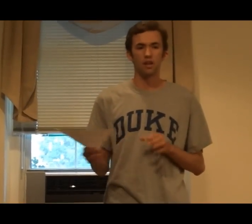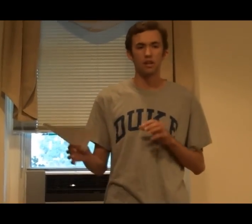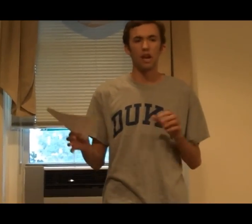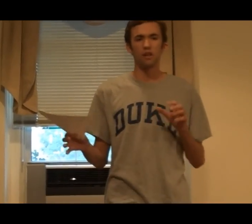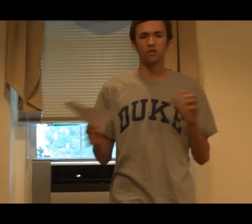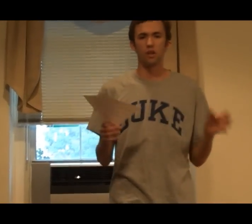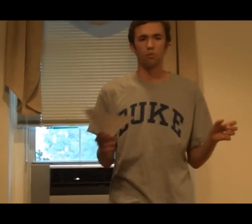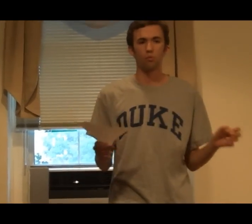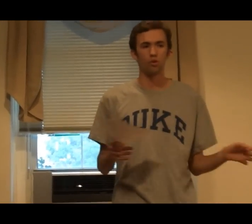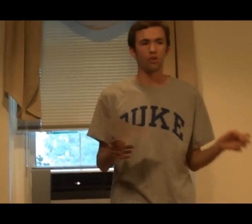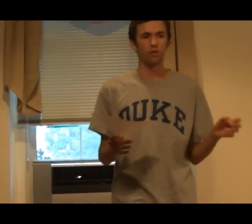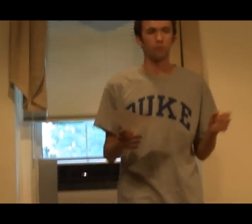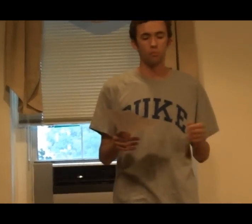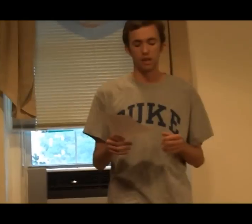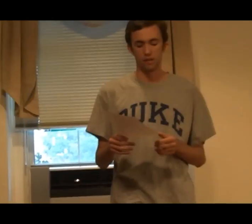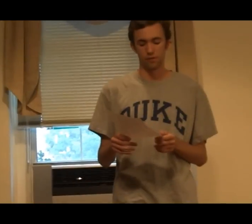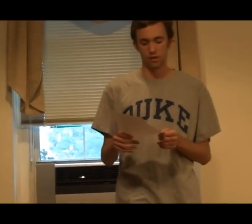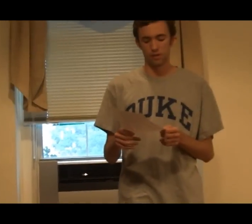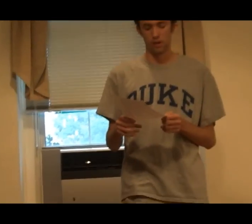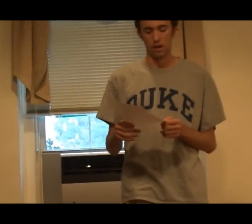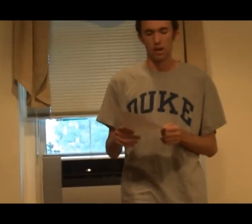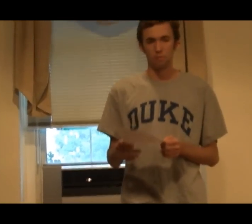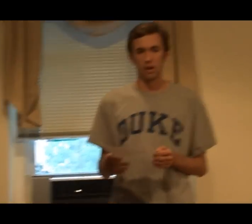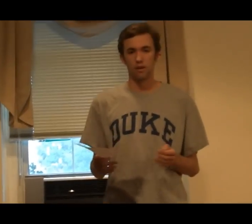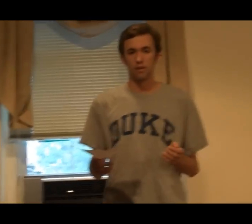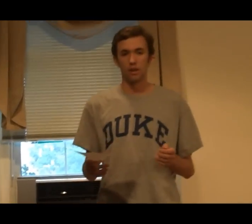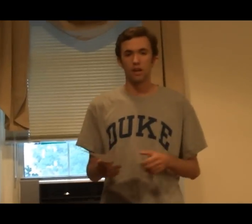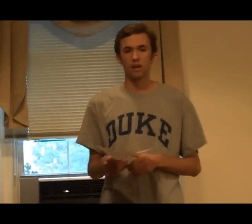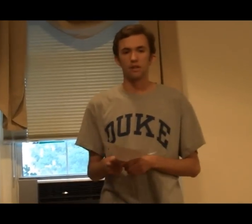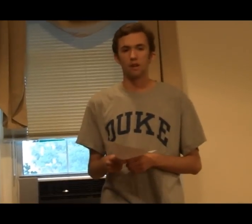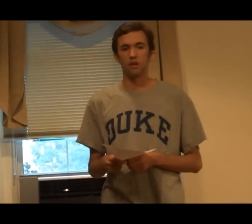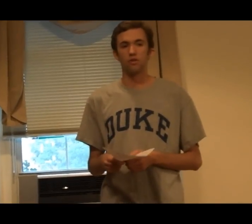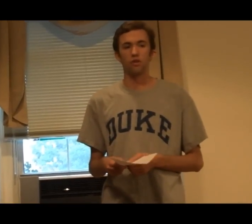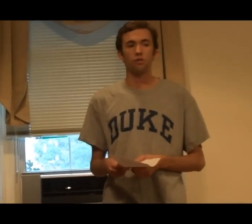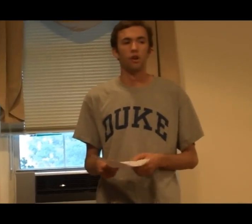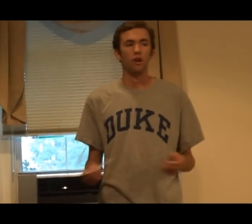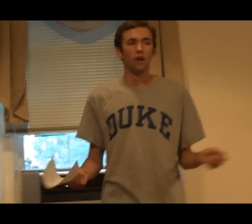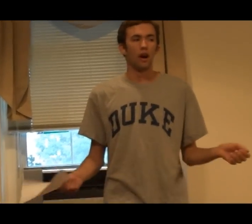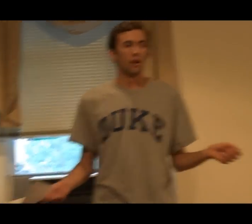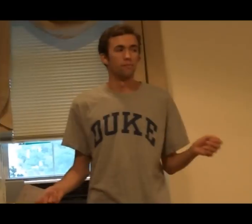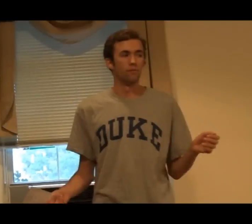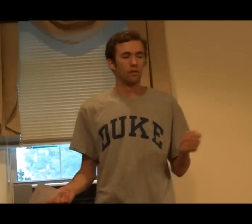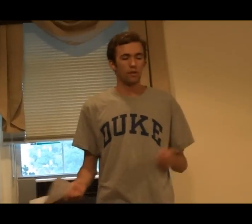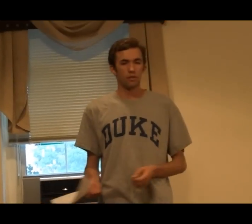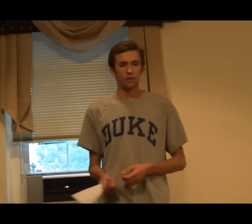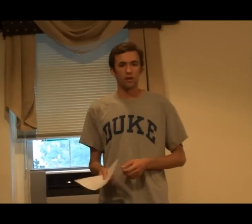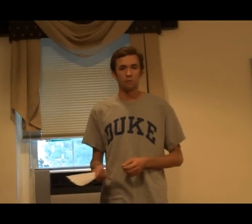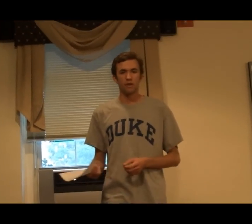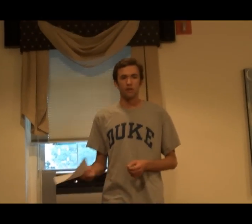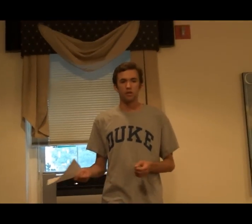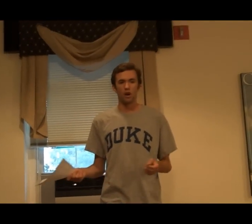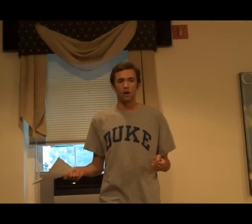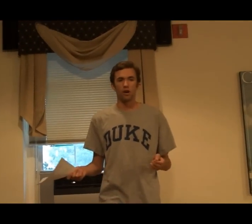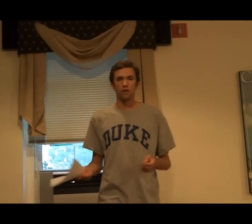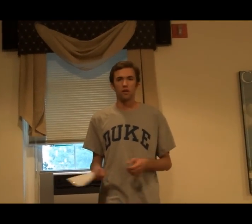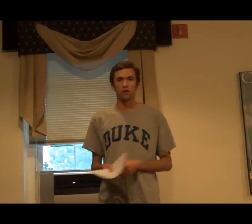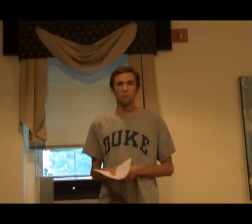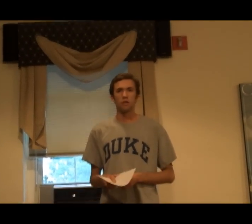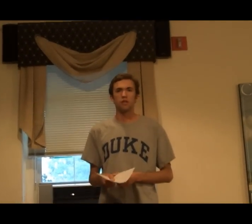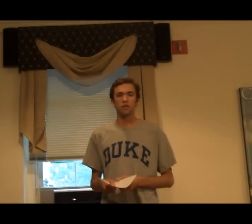They can't understand the order of what would make a difference. But, again, that's not really true. The chimpanzee DAR, the Chimpanzee and